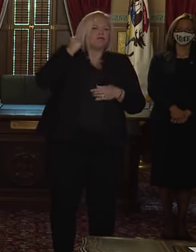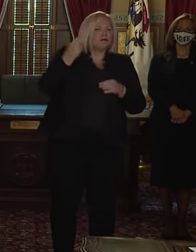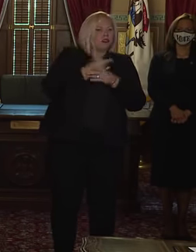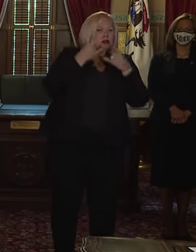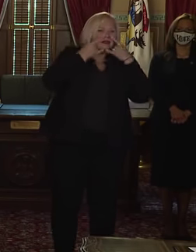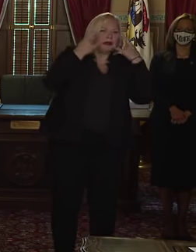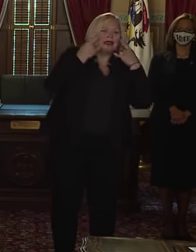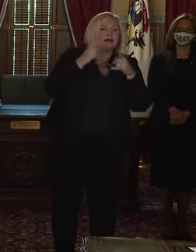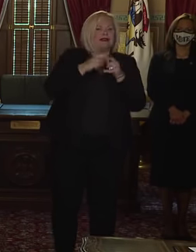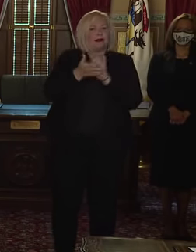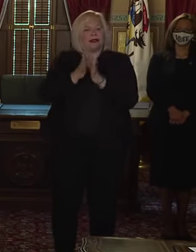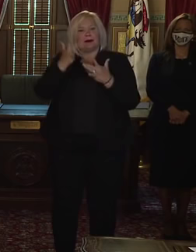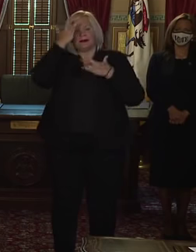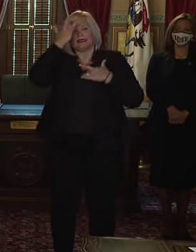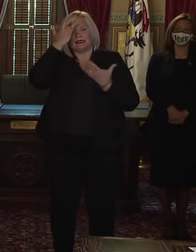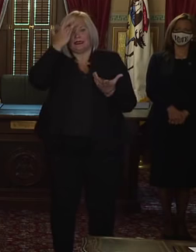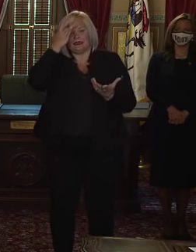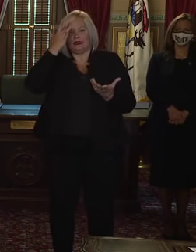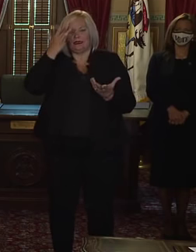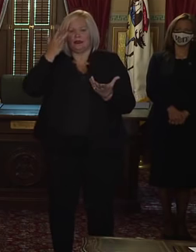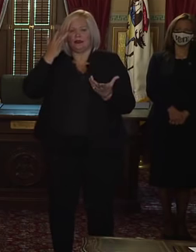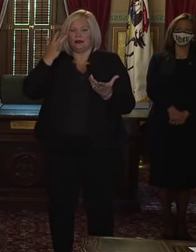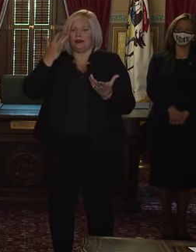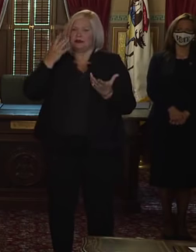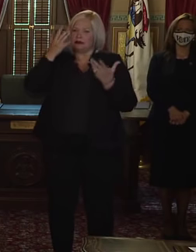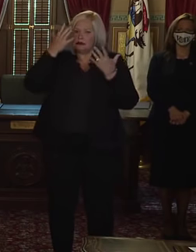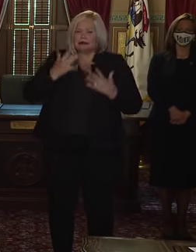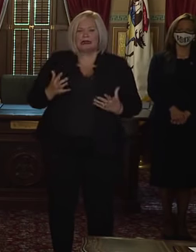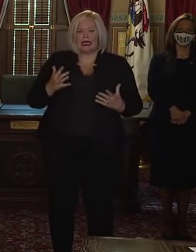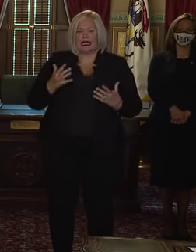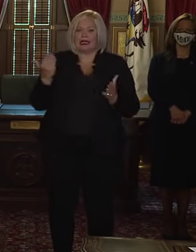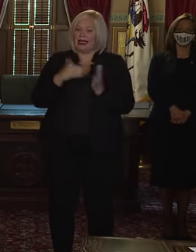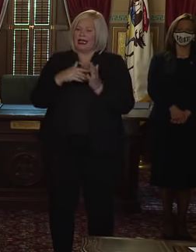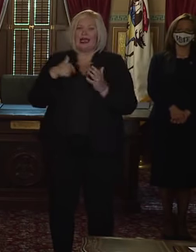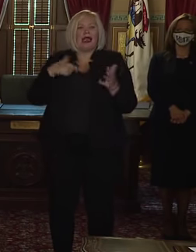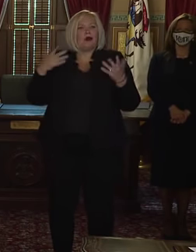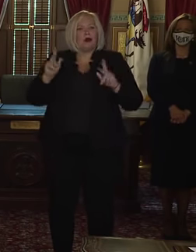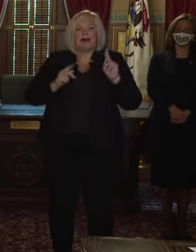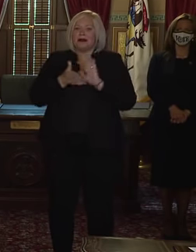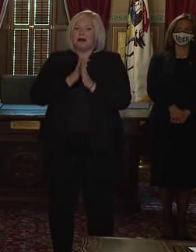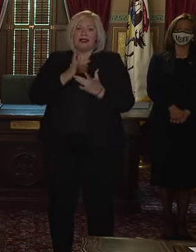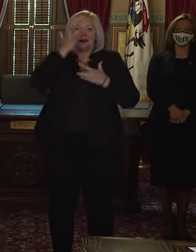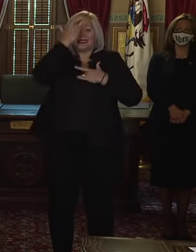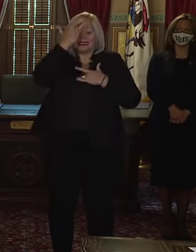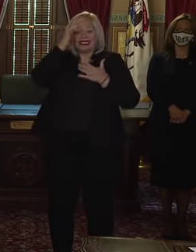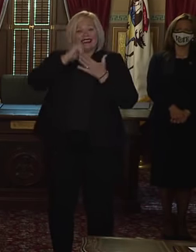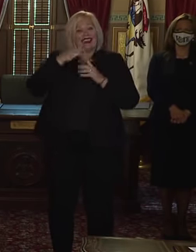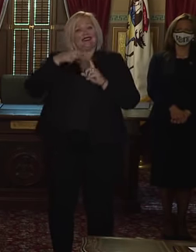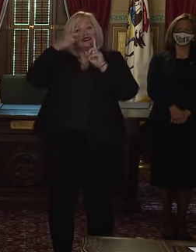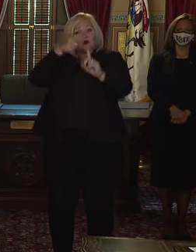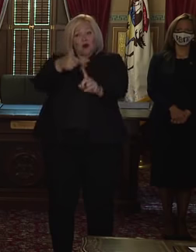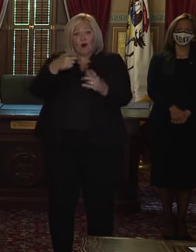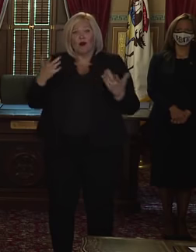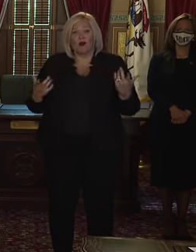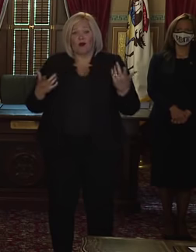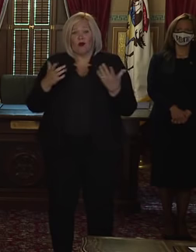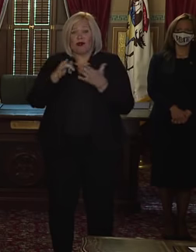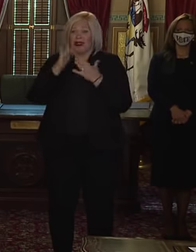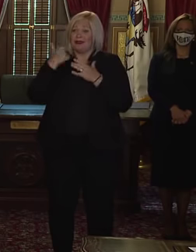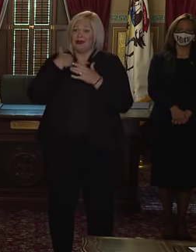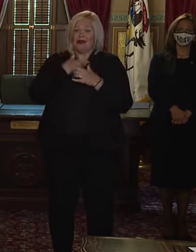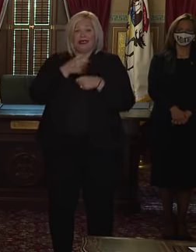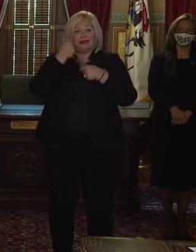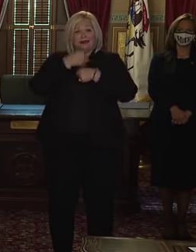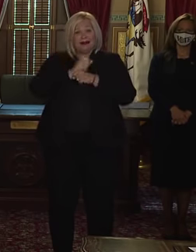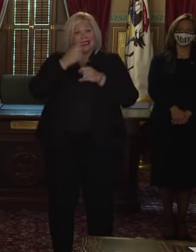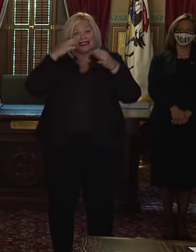none of us takes joy in that. I want fewer people to get COVID, and that's what really has informed every decision that